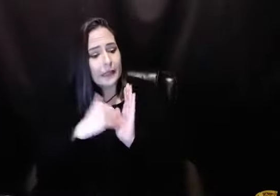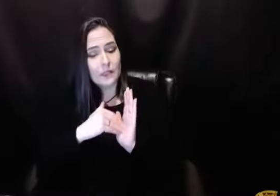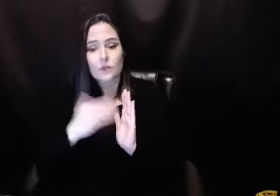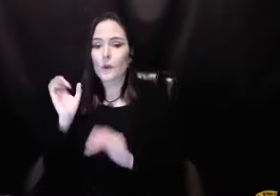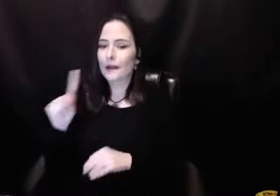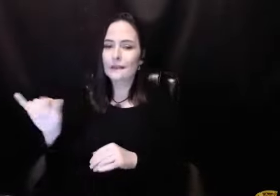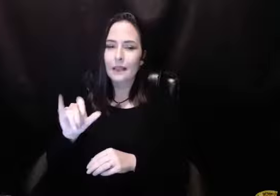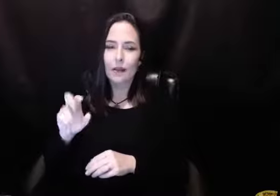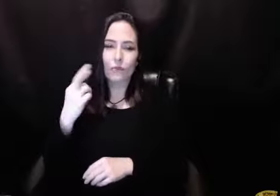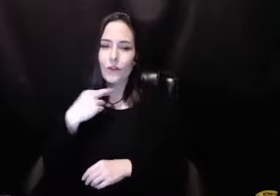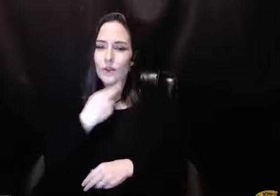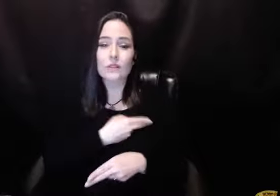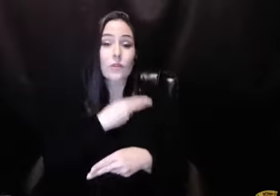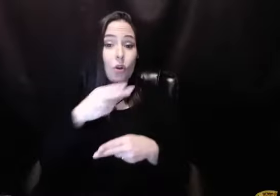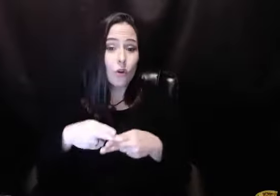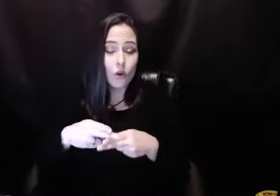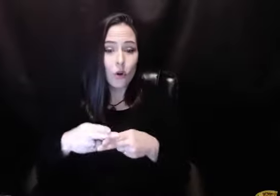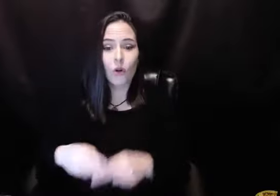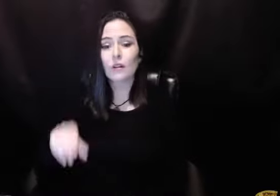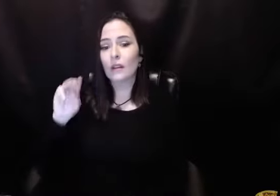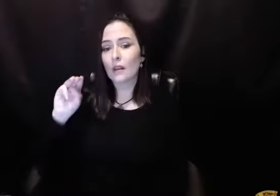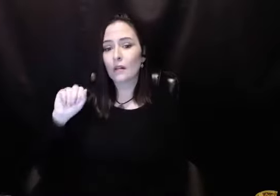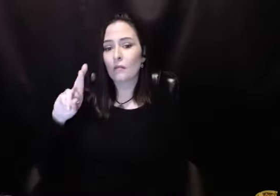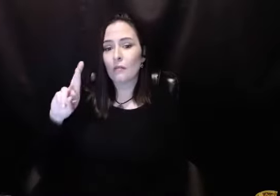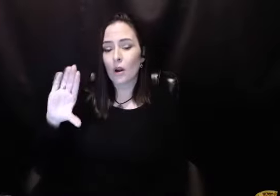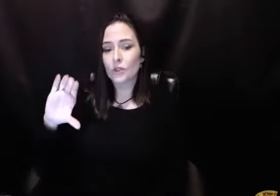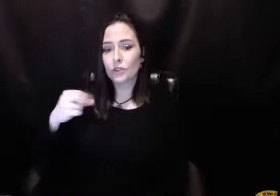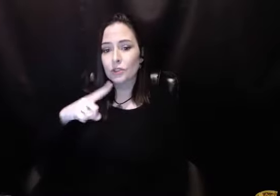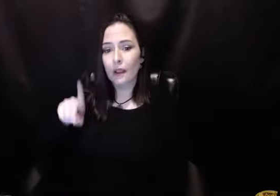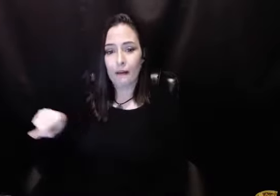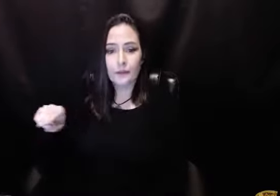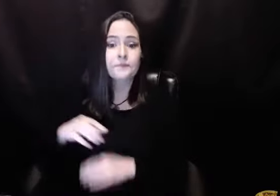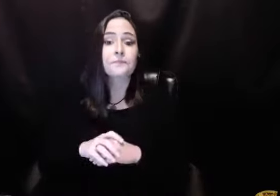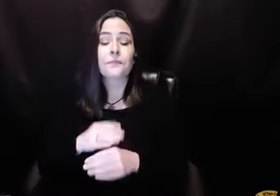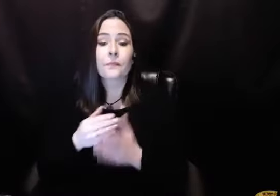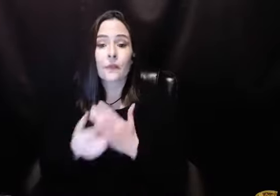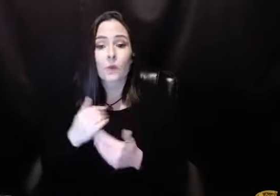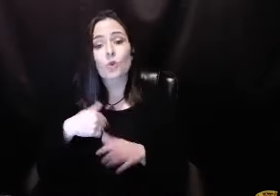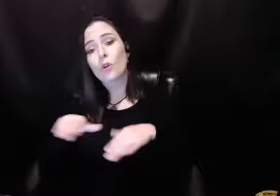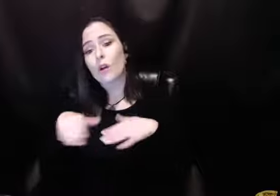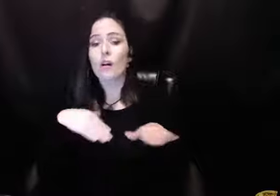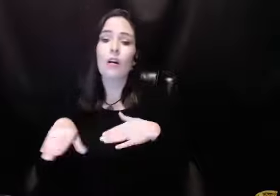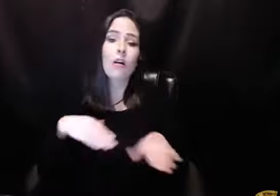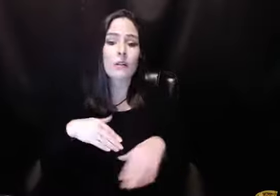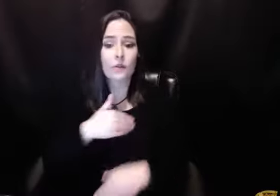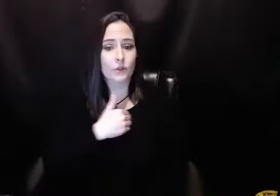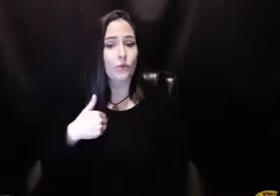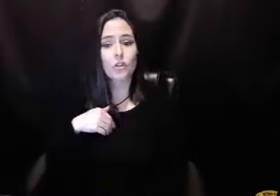said, hey, let's go get some more ice cream. So we went back to that restaurant. That restaurant is called Marche's. And we're walking along